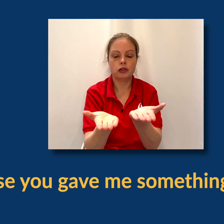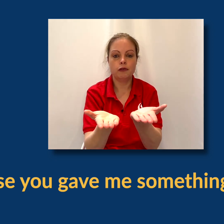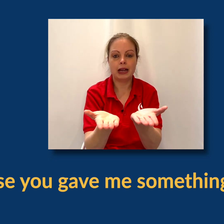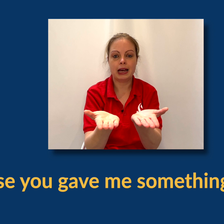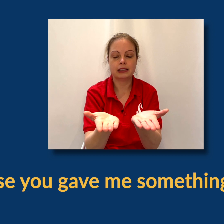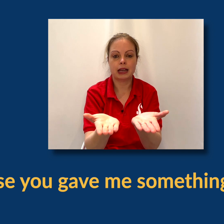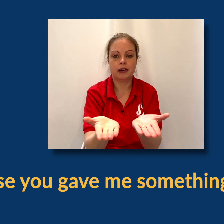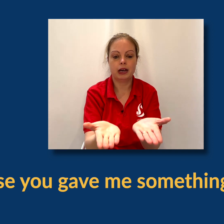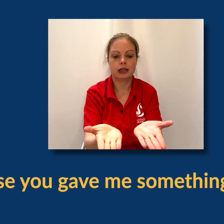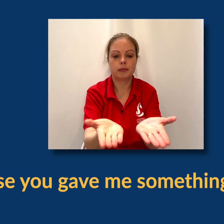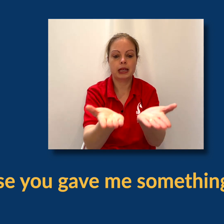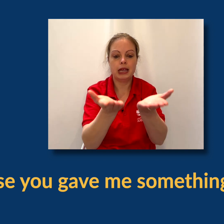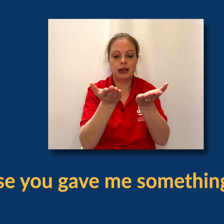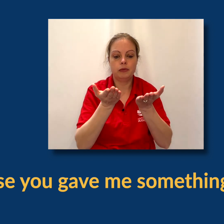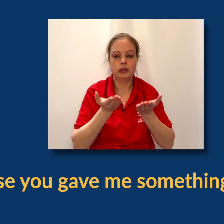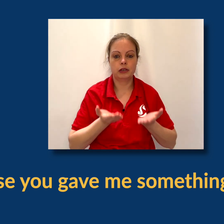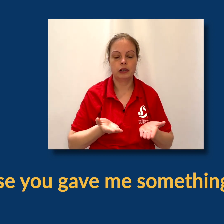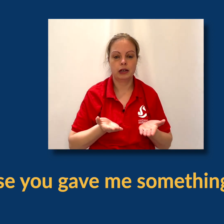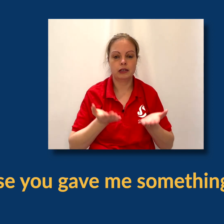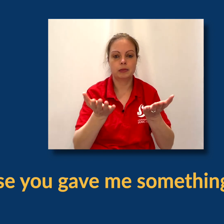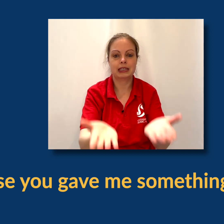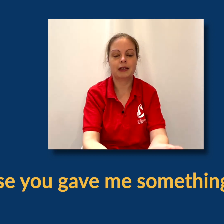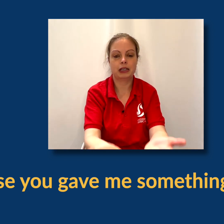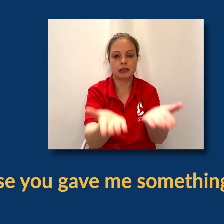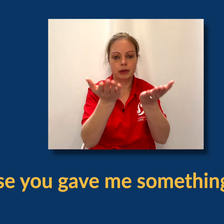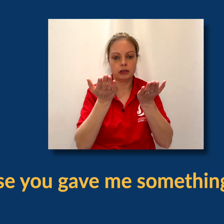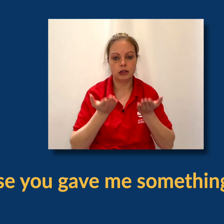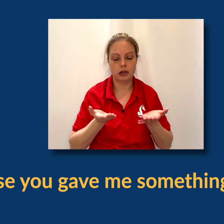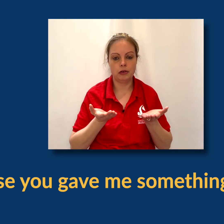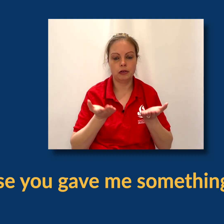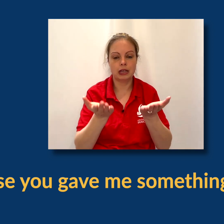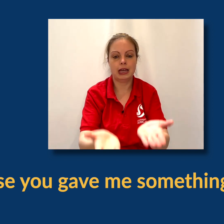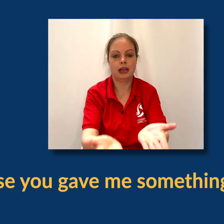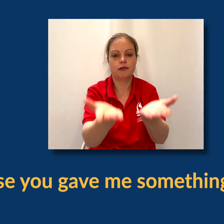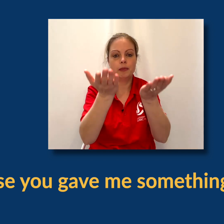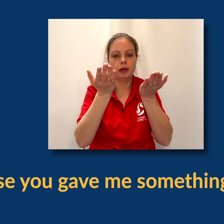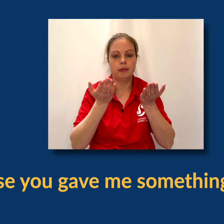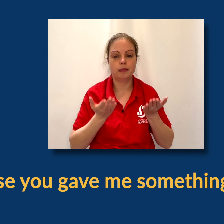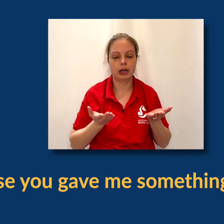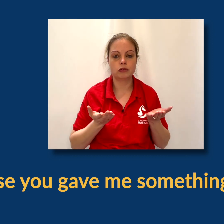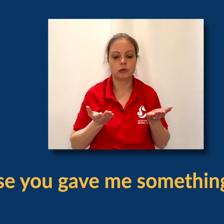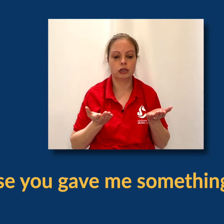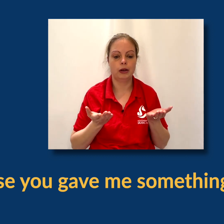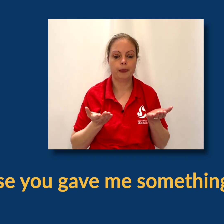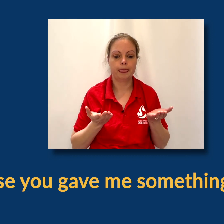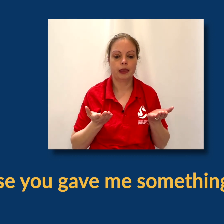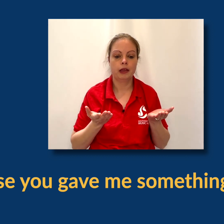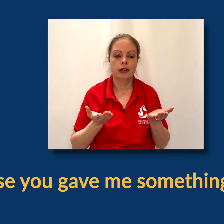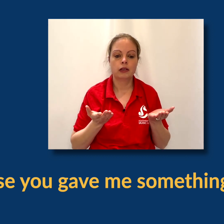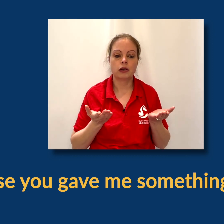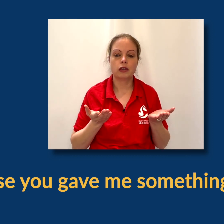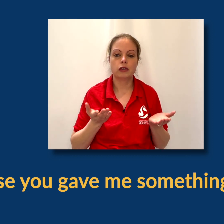you're going to have two flat hands out and you're to bring it inwards, like someone's giving something to you, you're taking it from them, bringing it towards you.